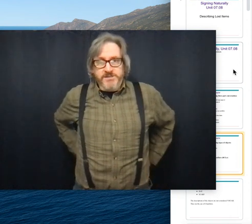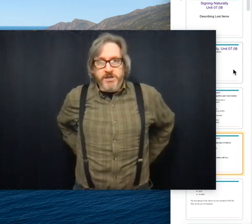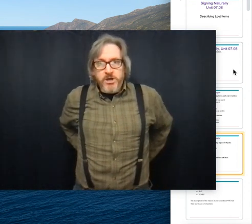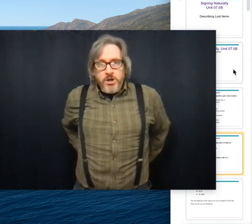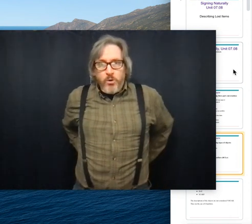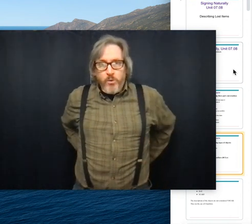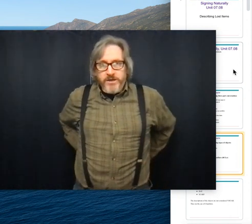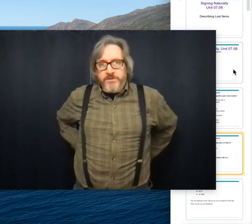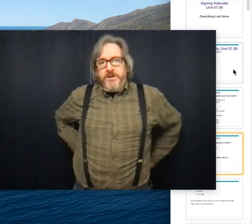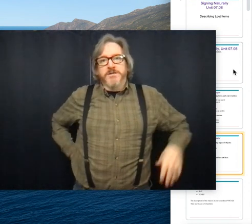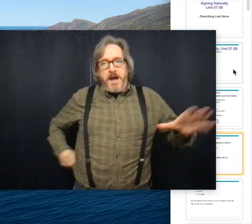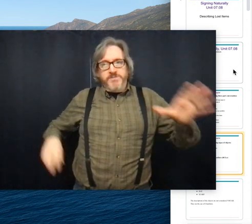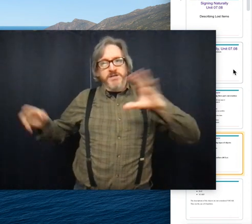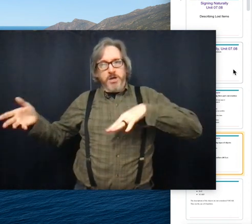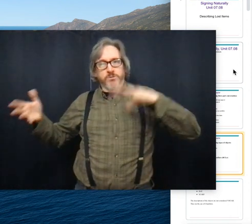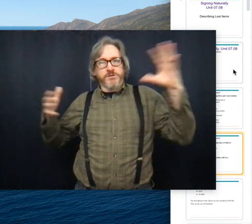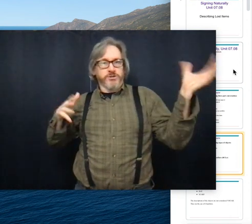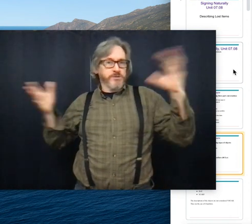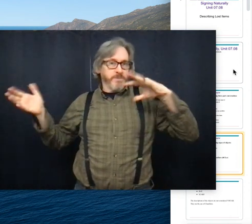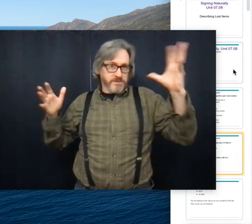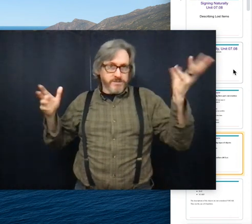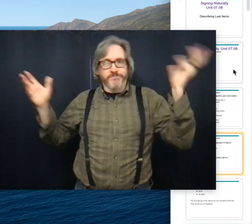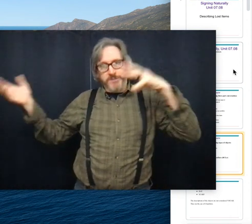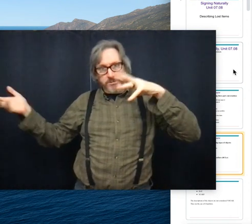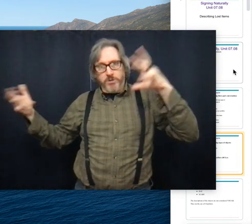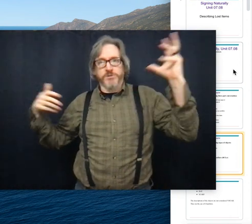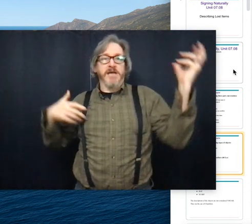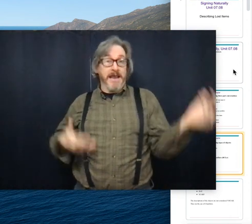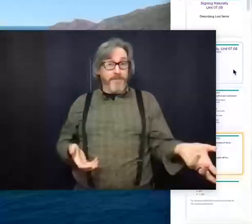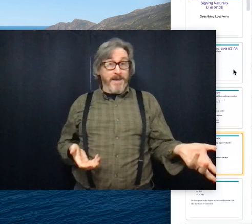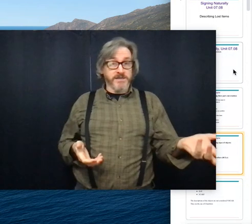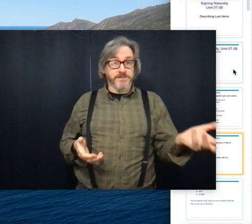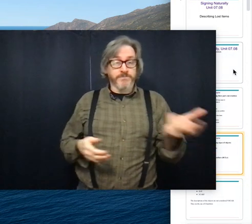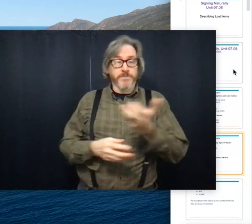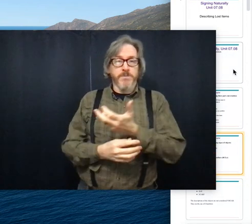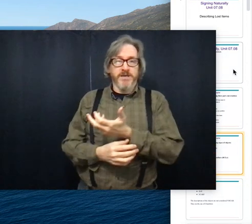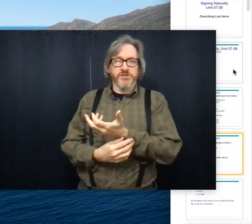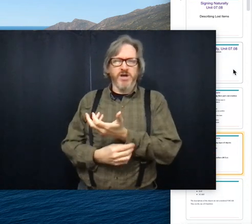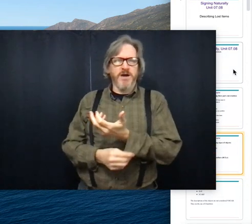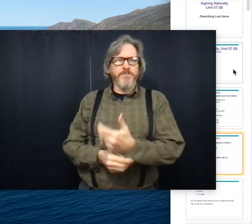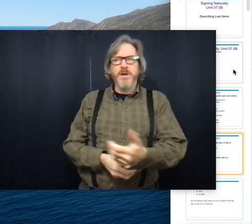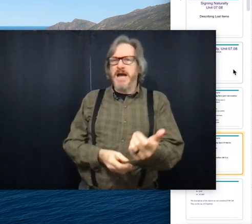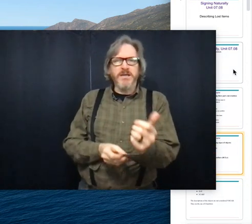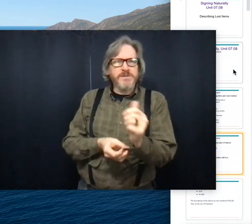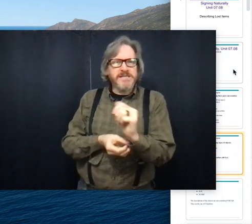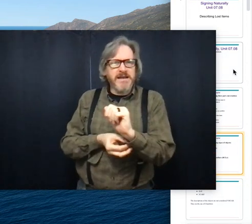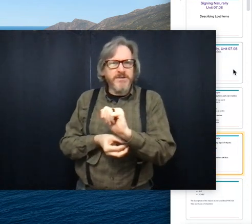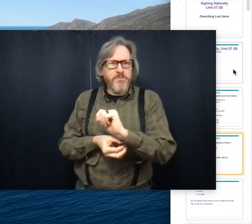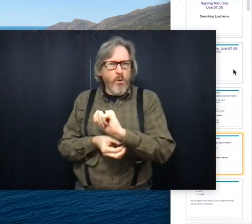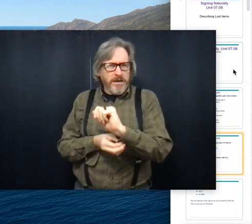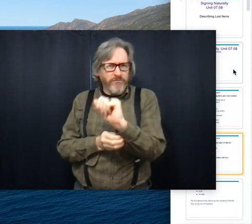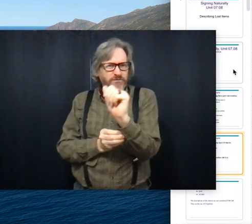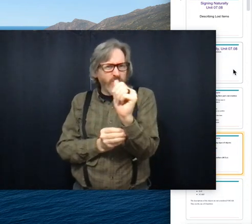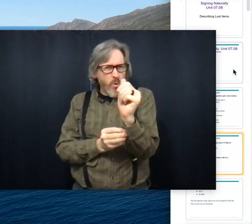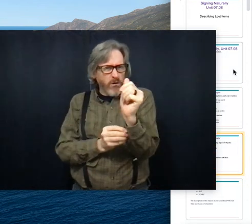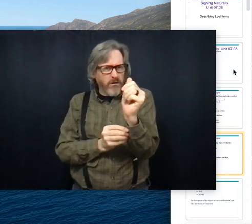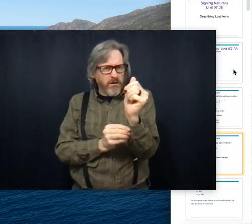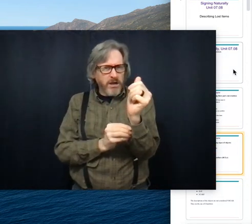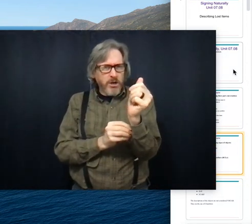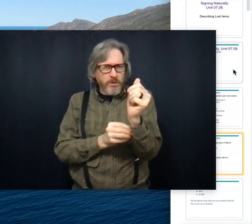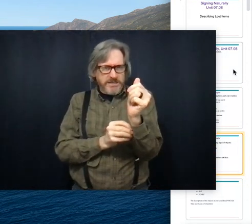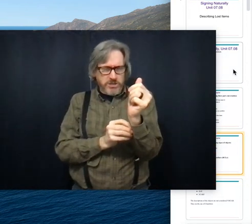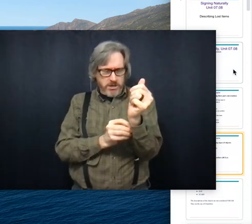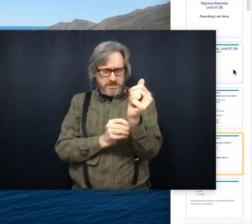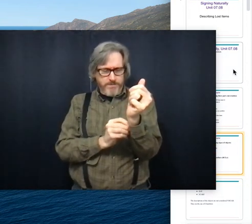in the past with tops and coats, shirts, glasses, coats, and bags. Because I think it was 7.4